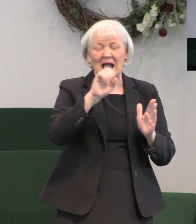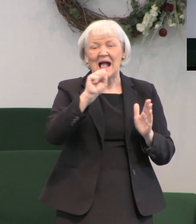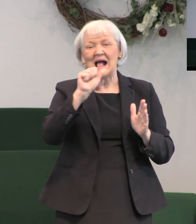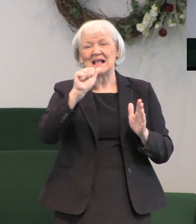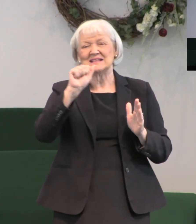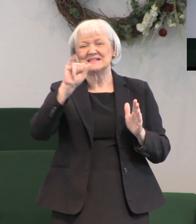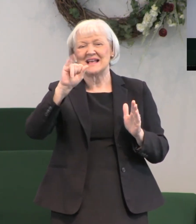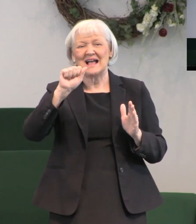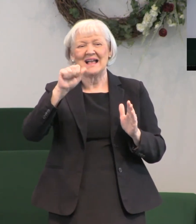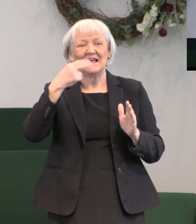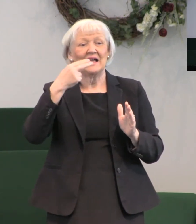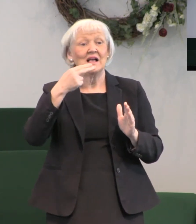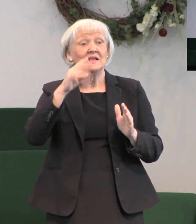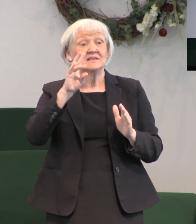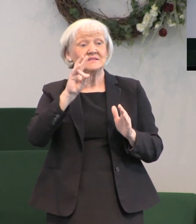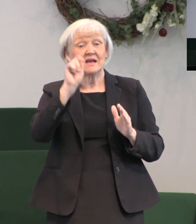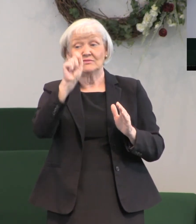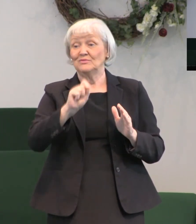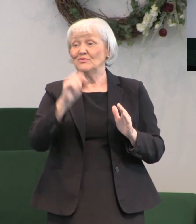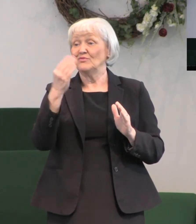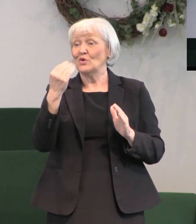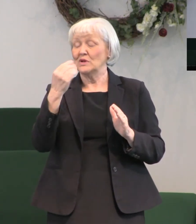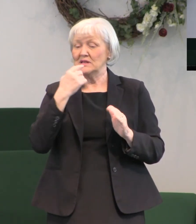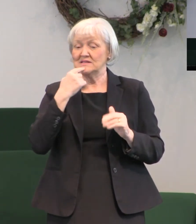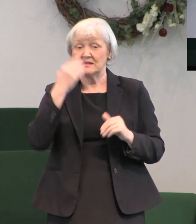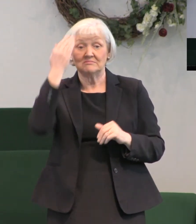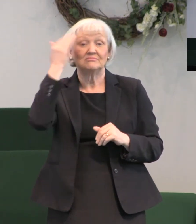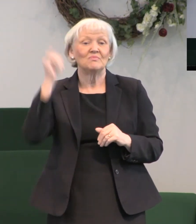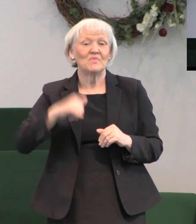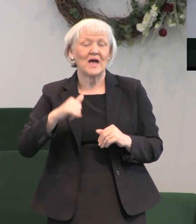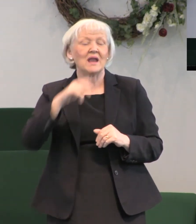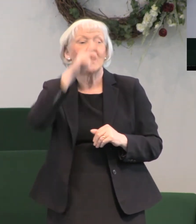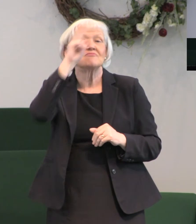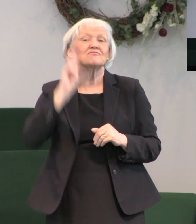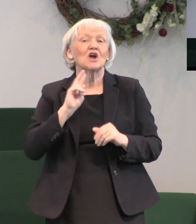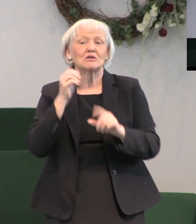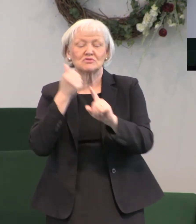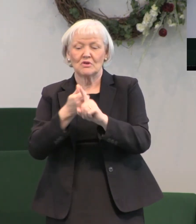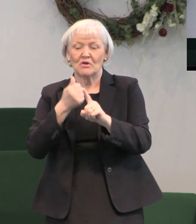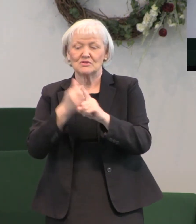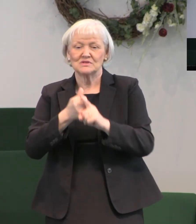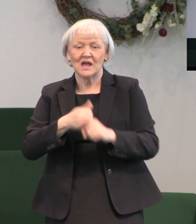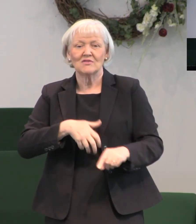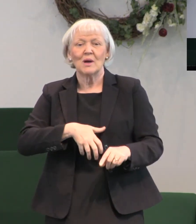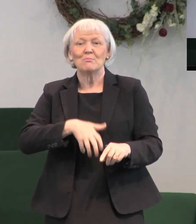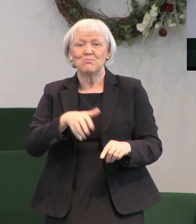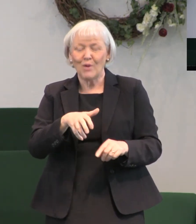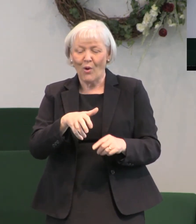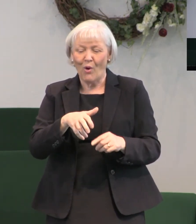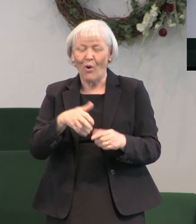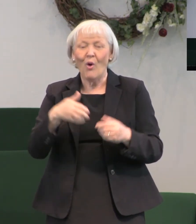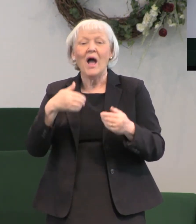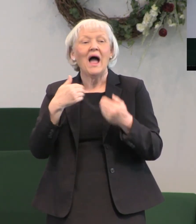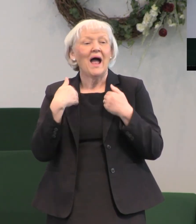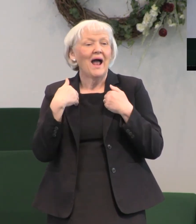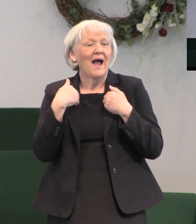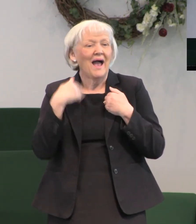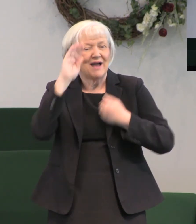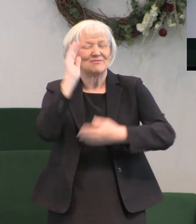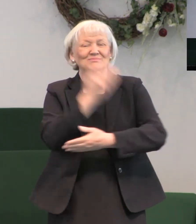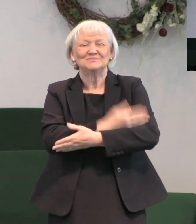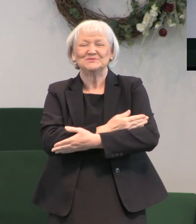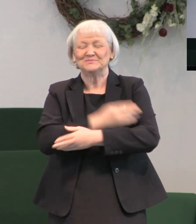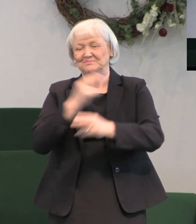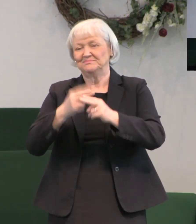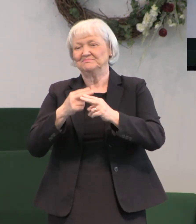14 says, Behold, a virgin shall conceive and bring forth a son, and thou shalt call his name Emmanuel.